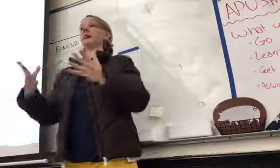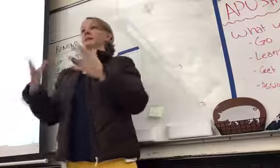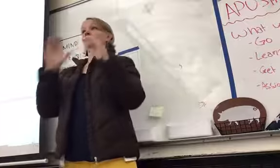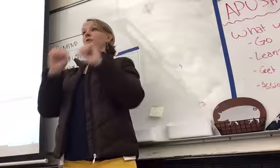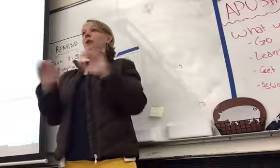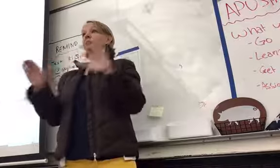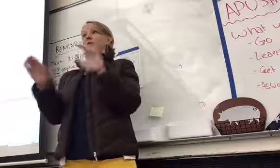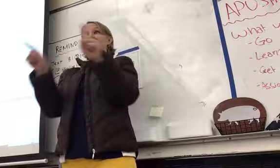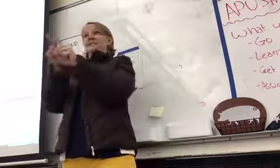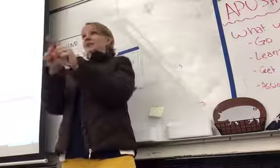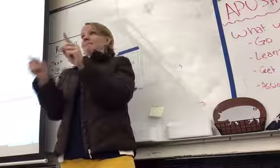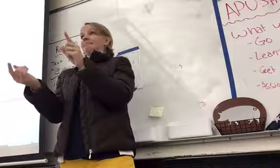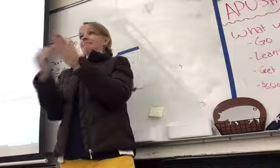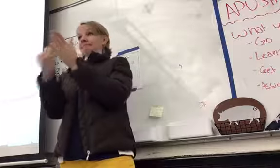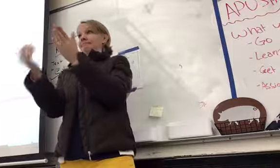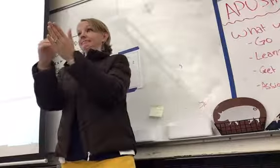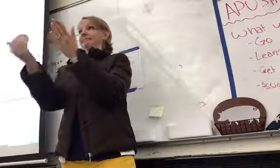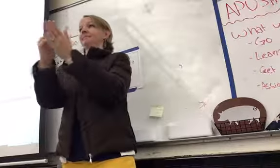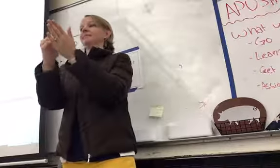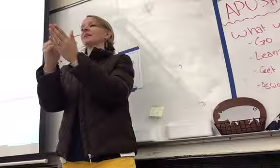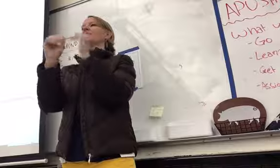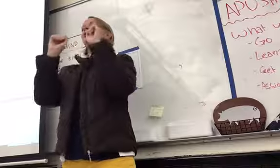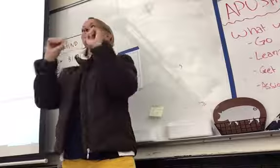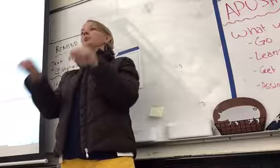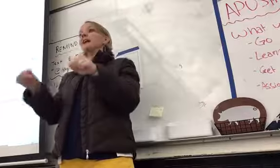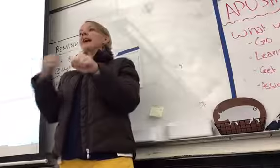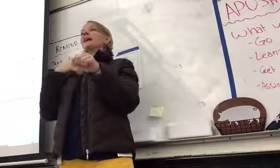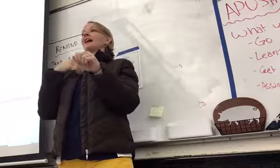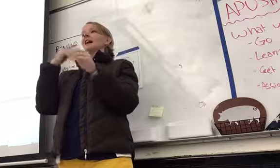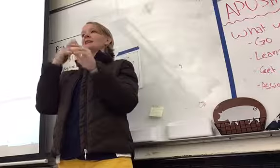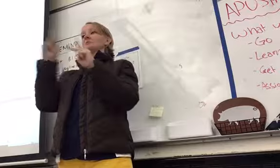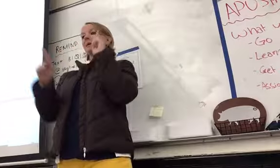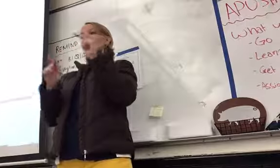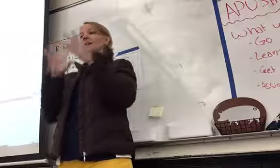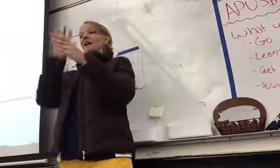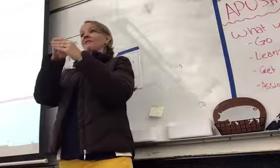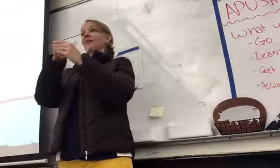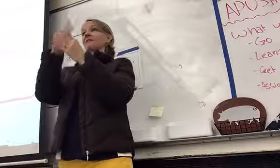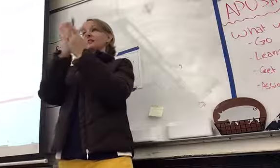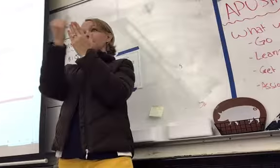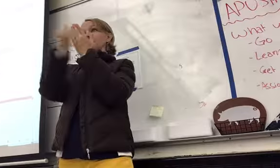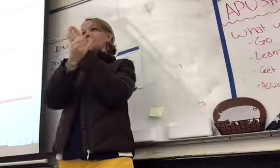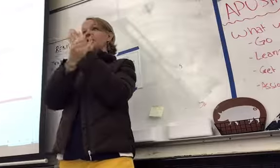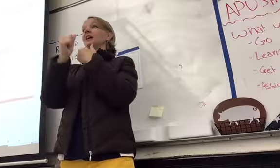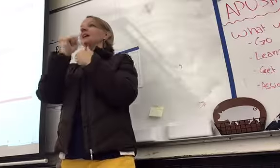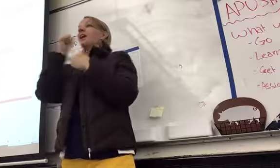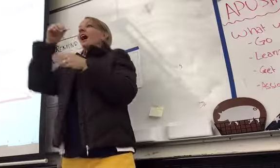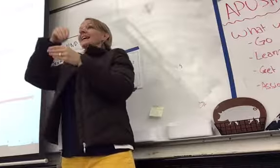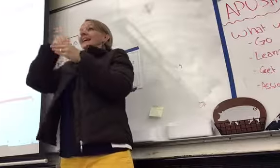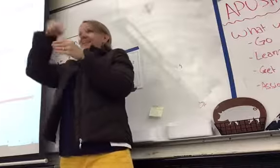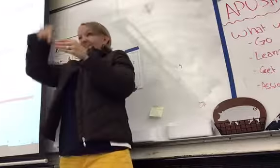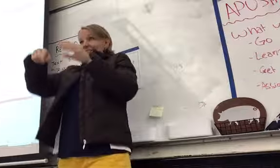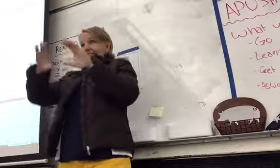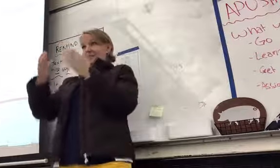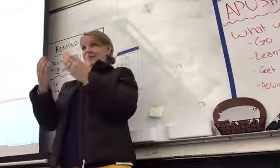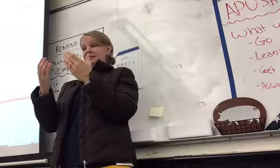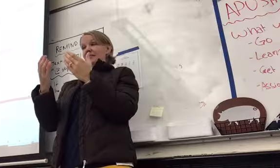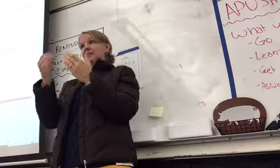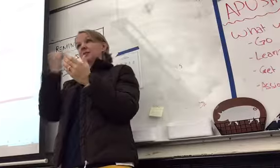have people in your project that are not in my class. So if you have friends that you want to include, if you have people in a